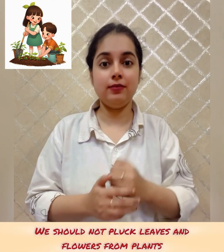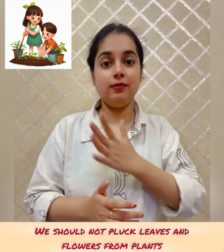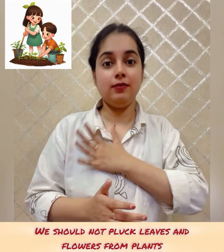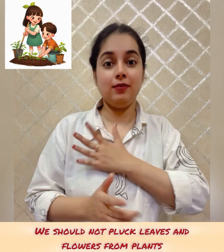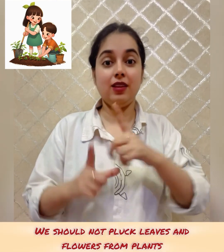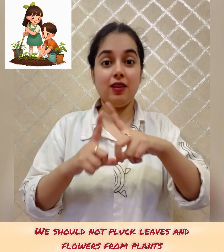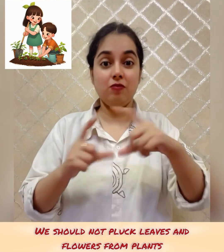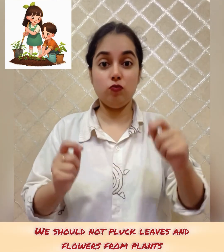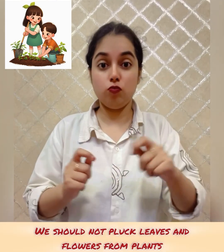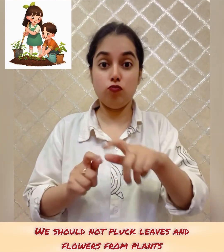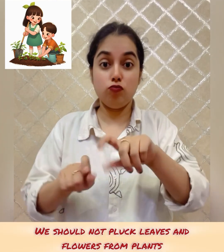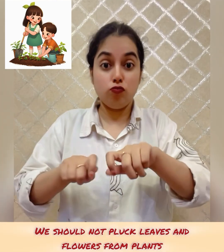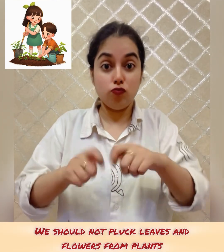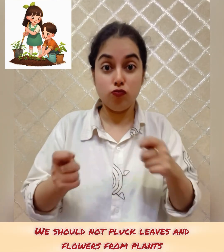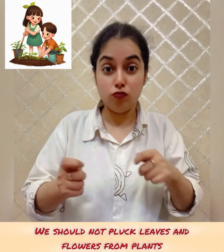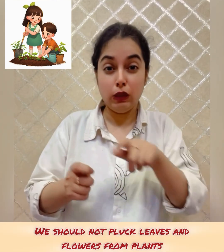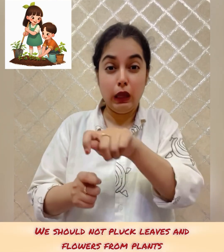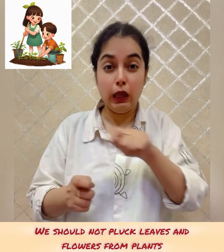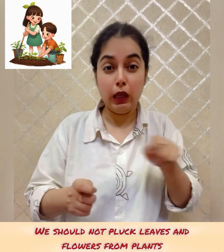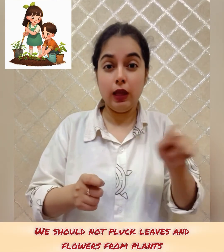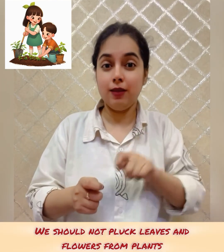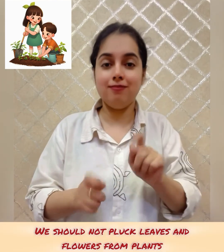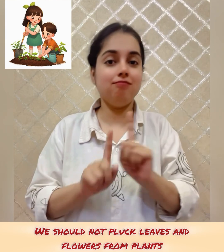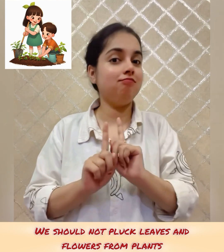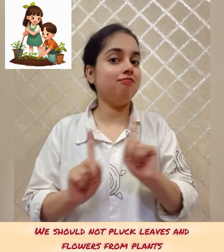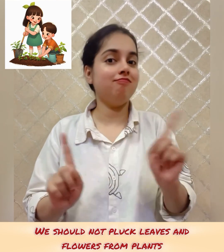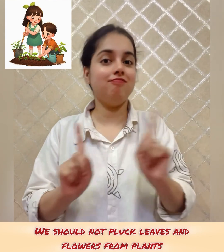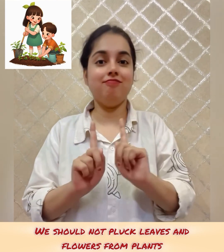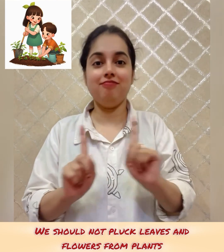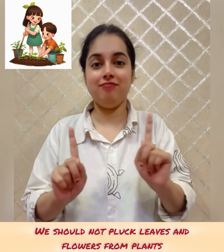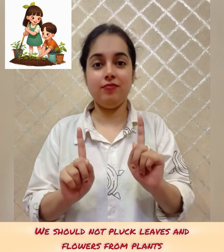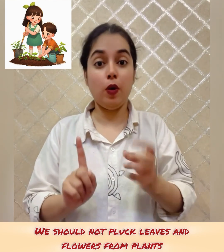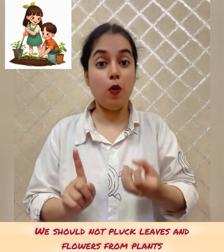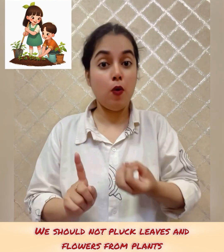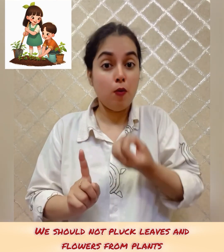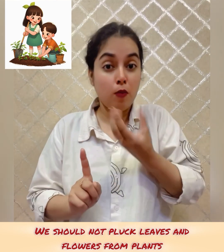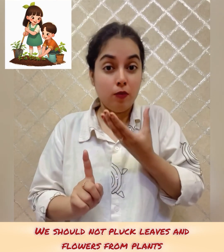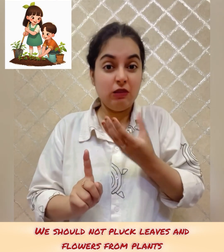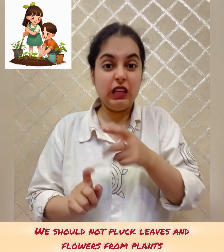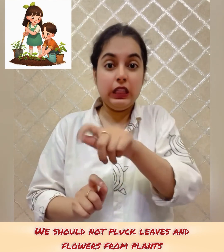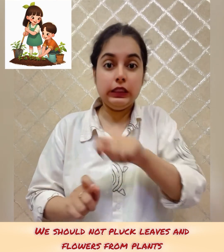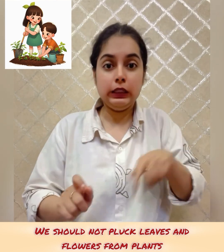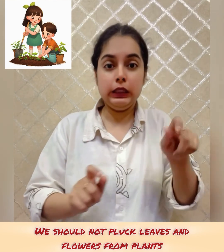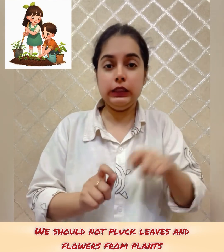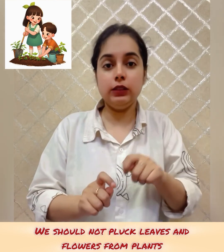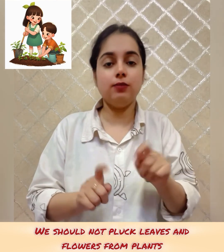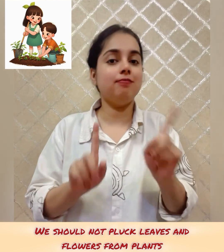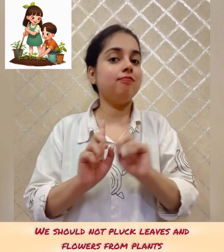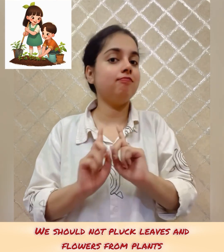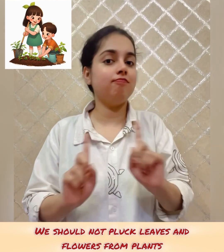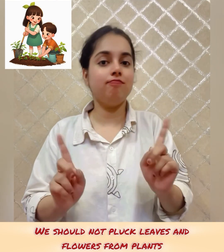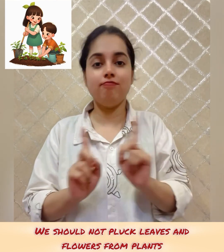We should not pluck leaves and flowers from plants.